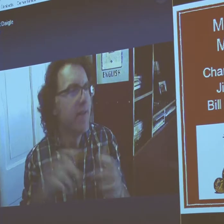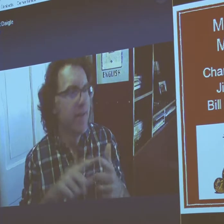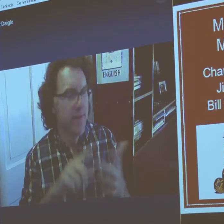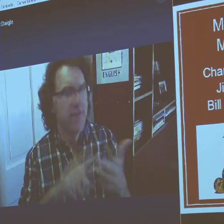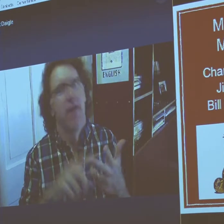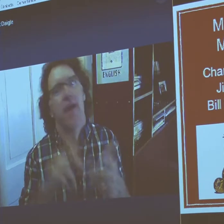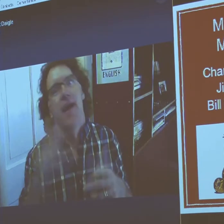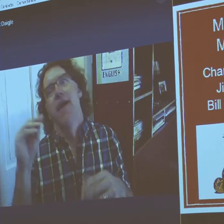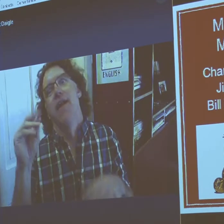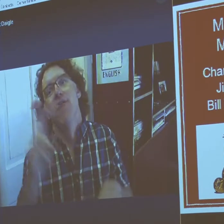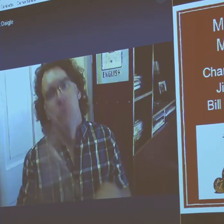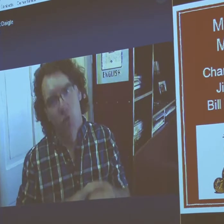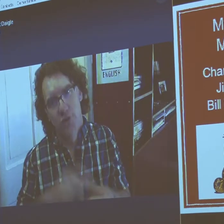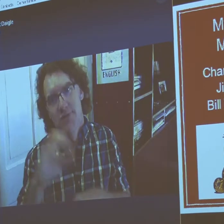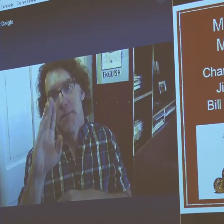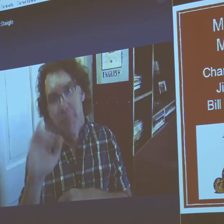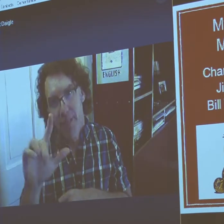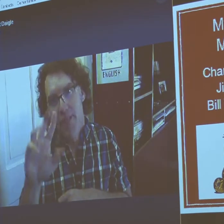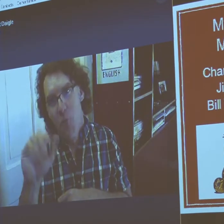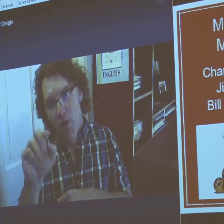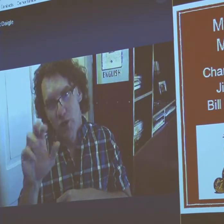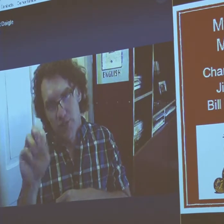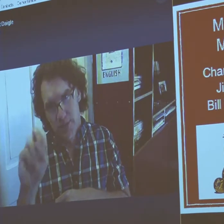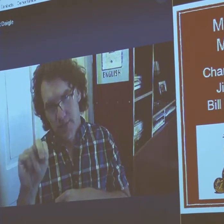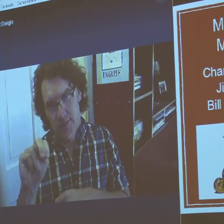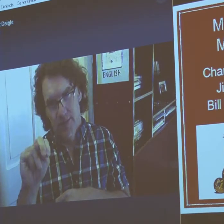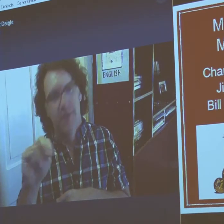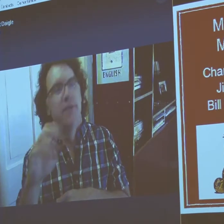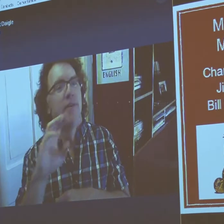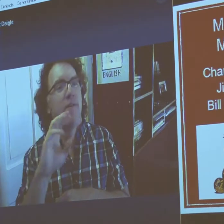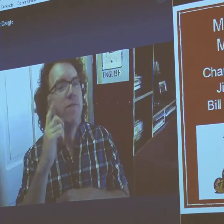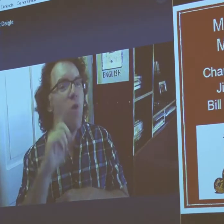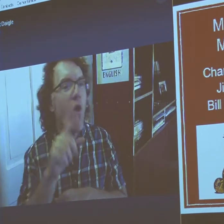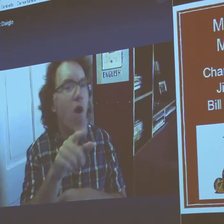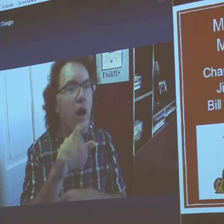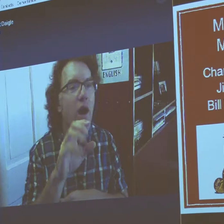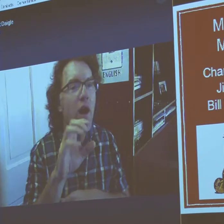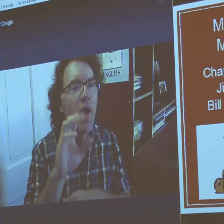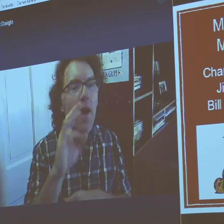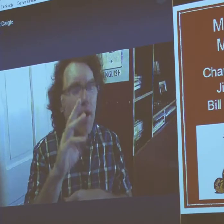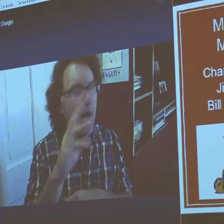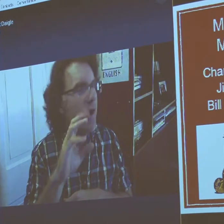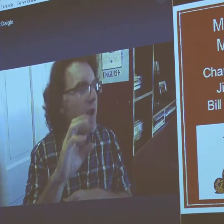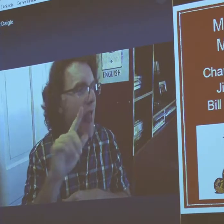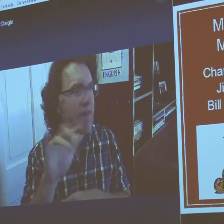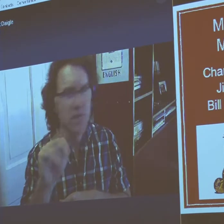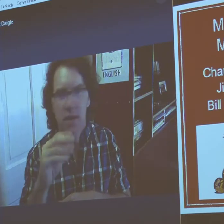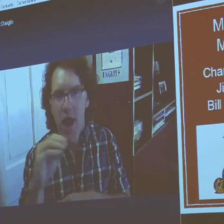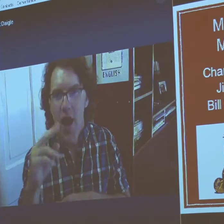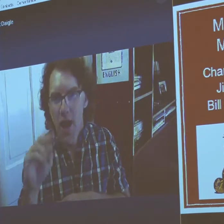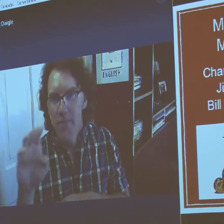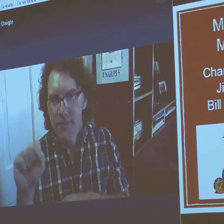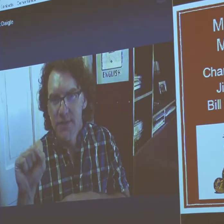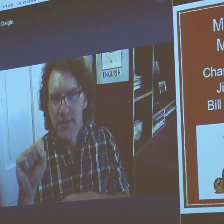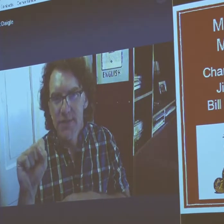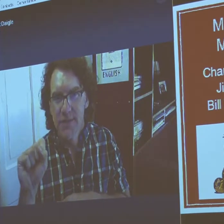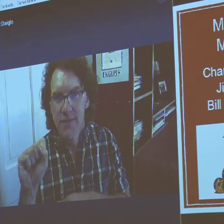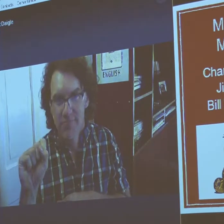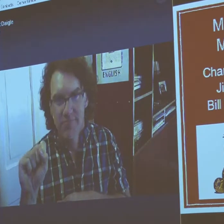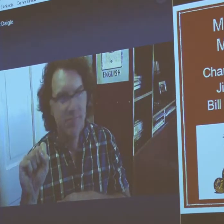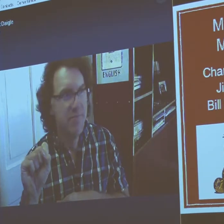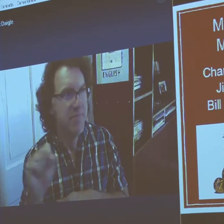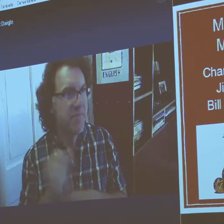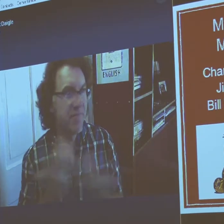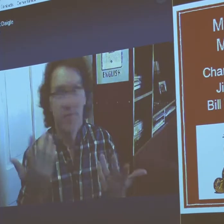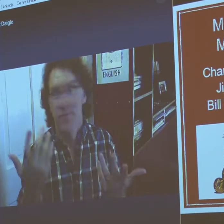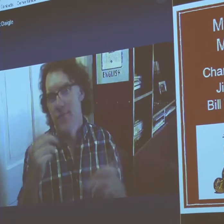the cat. And, of course, Bill Watterson for Calvin and Hobbes.